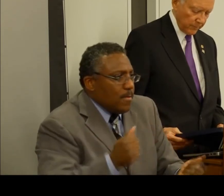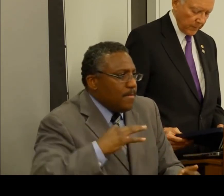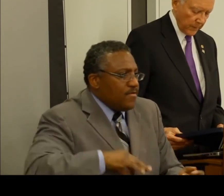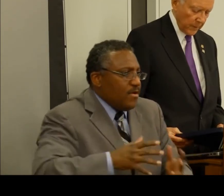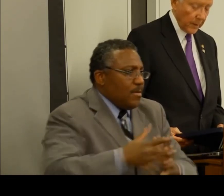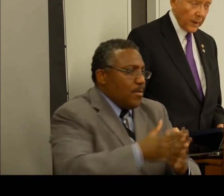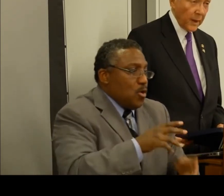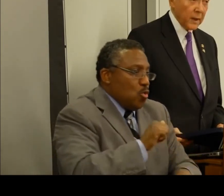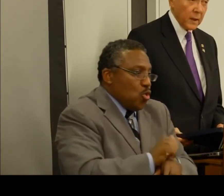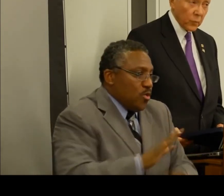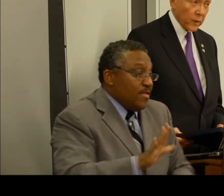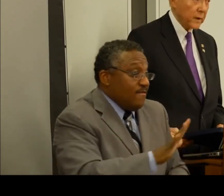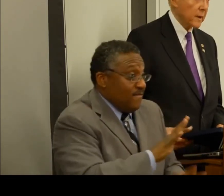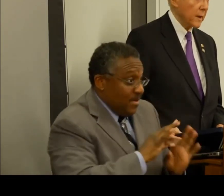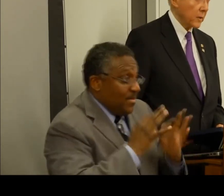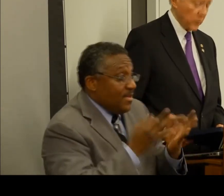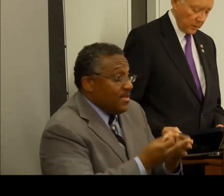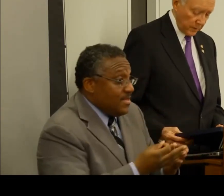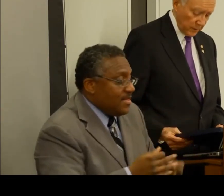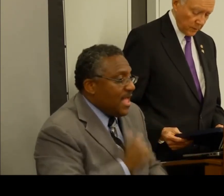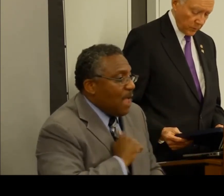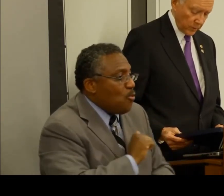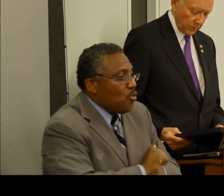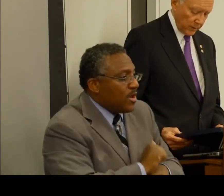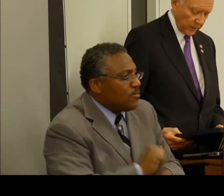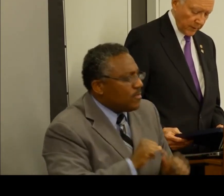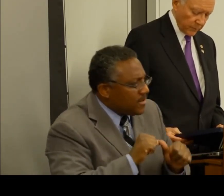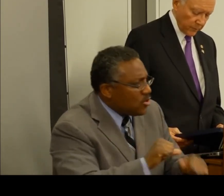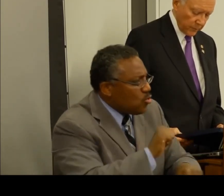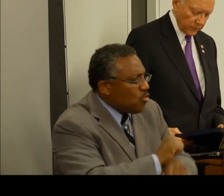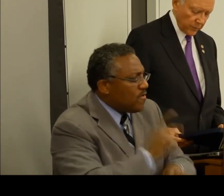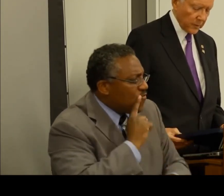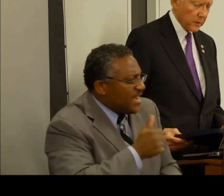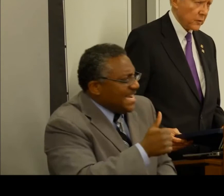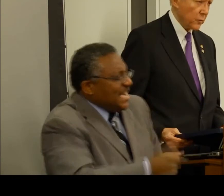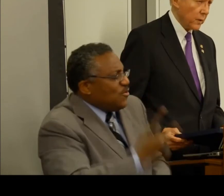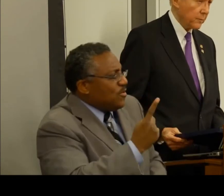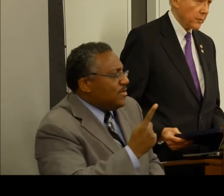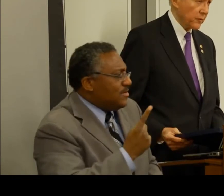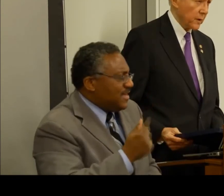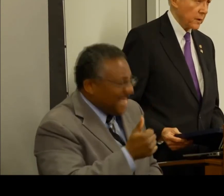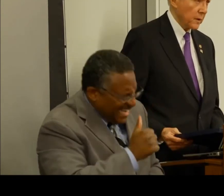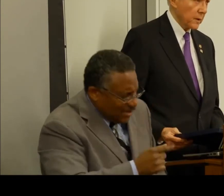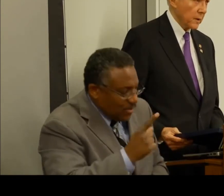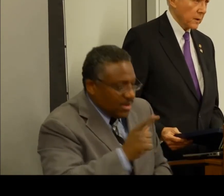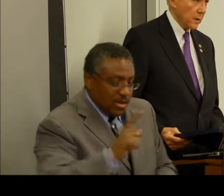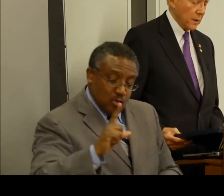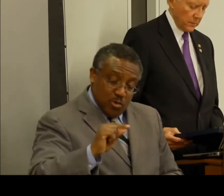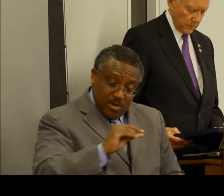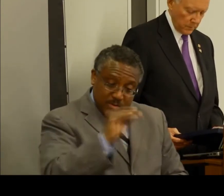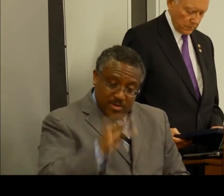families. I am working and I will continue to work to make absolutely certain that the 20%